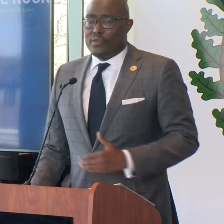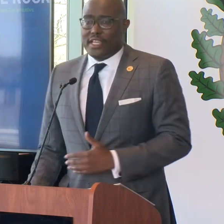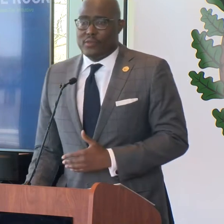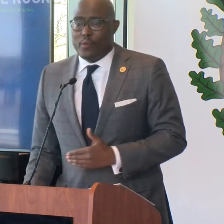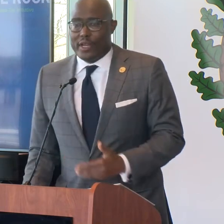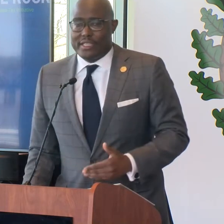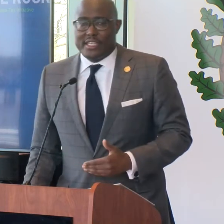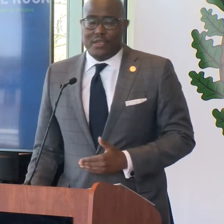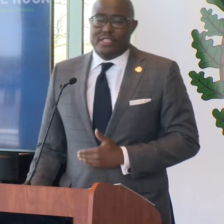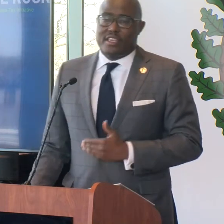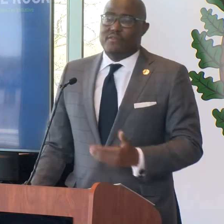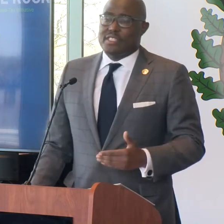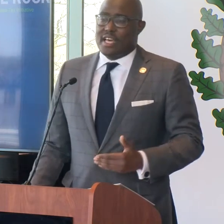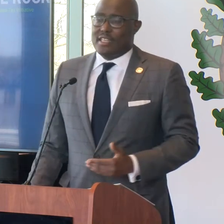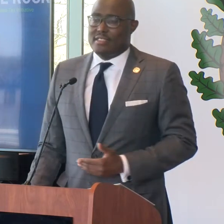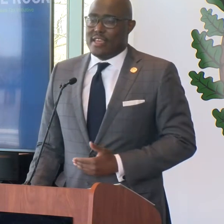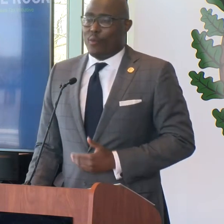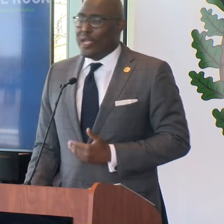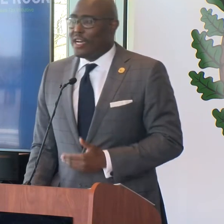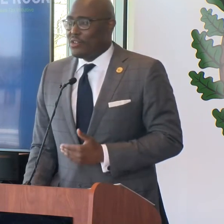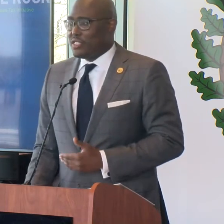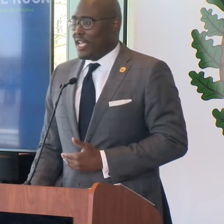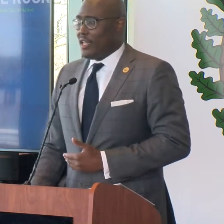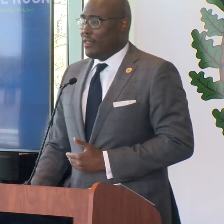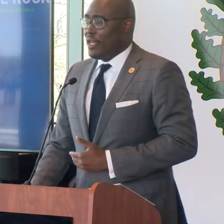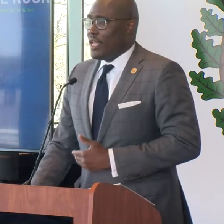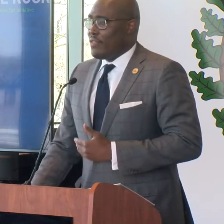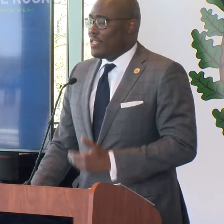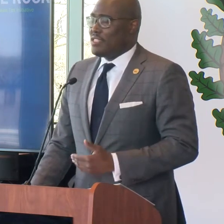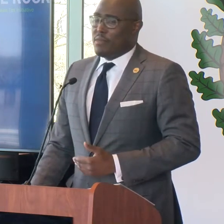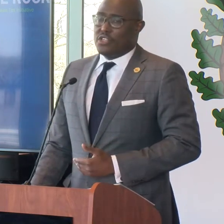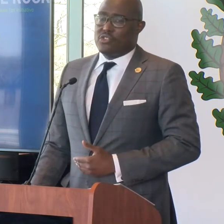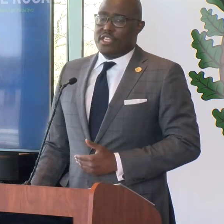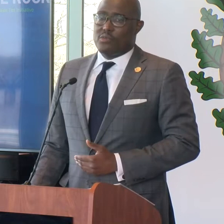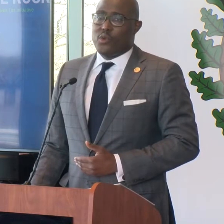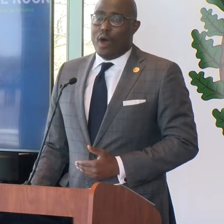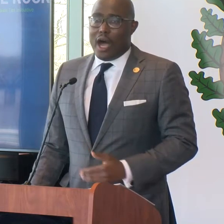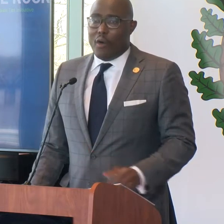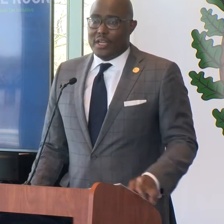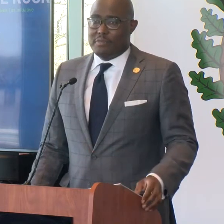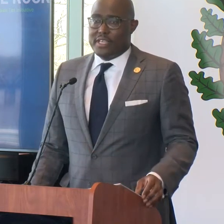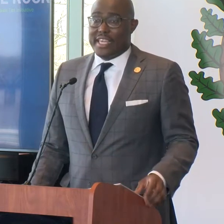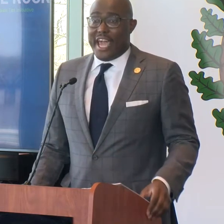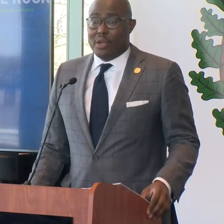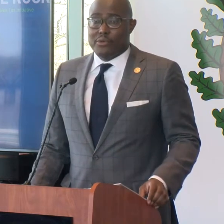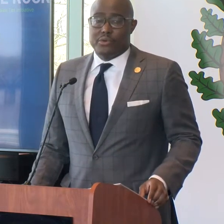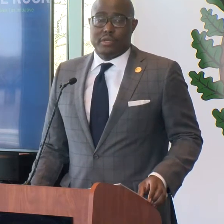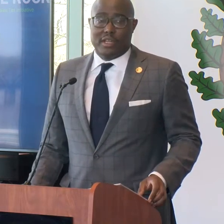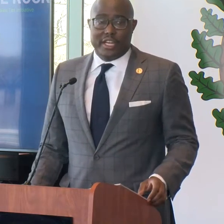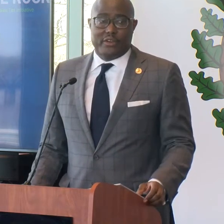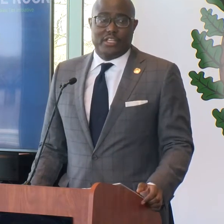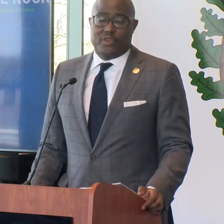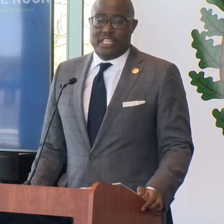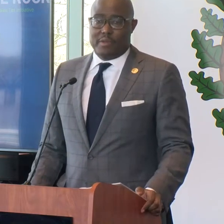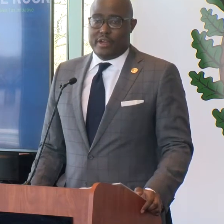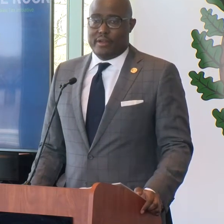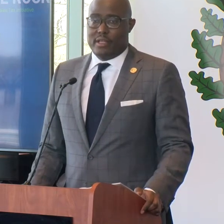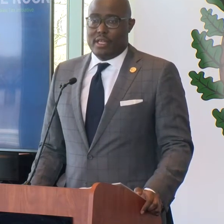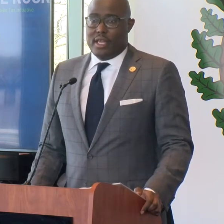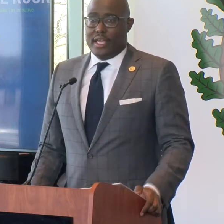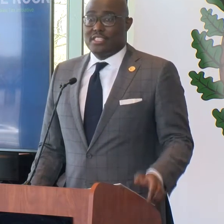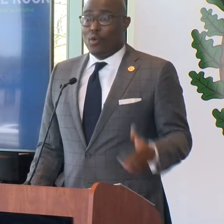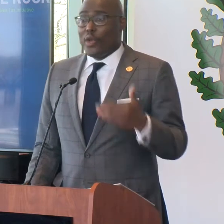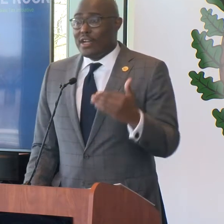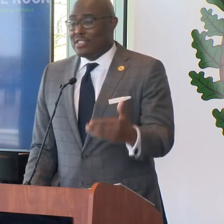One of the things we want to continue to emphasize is that we understand in this administration we will always be accountable, clear, and transparent.